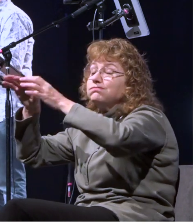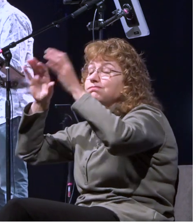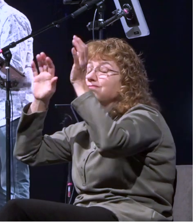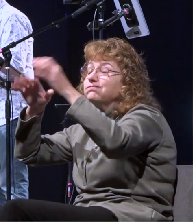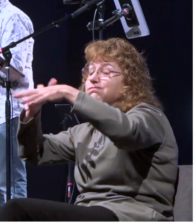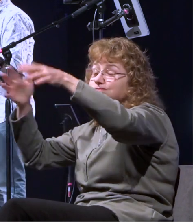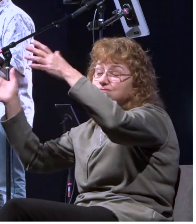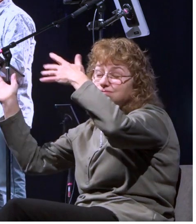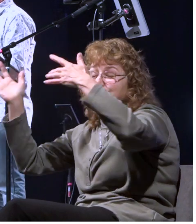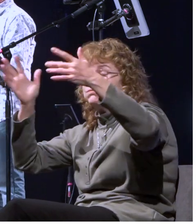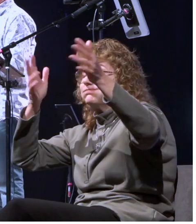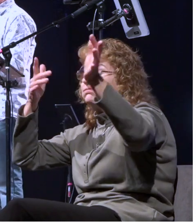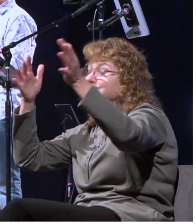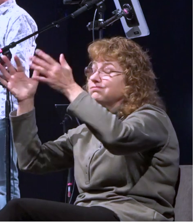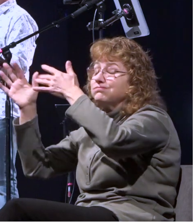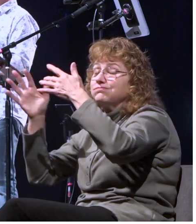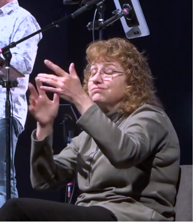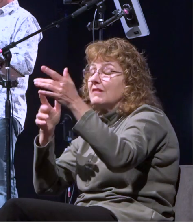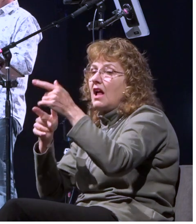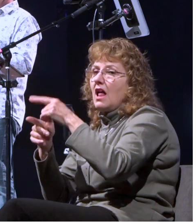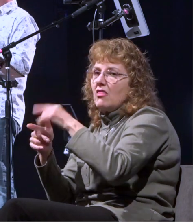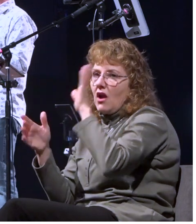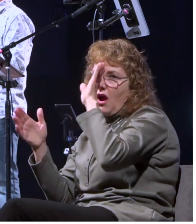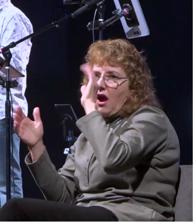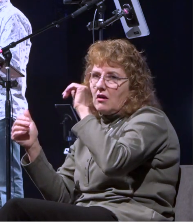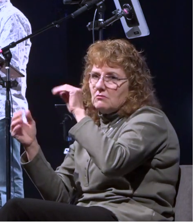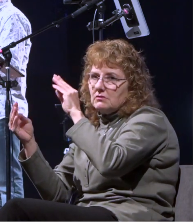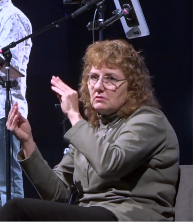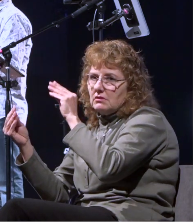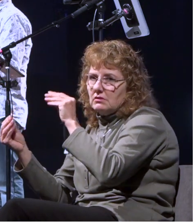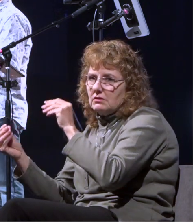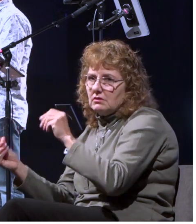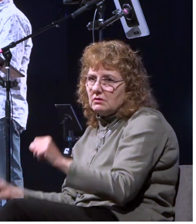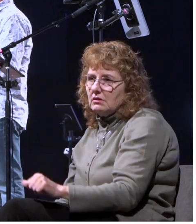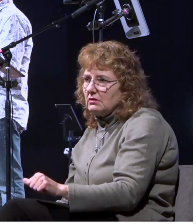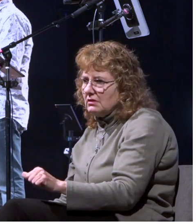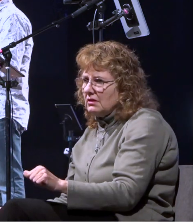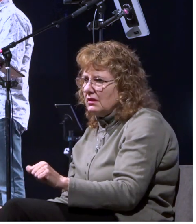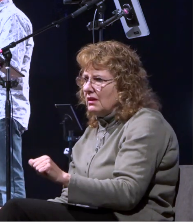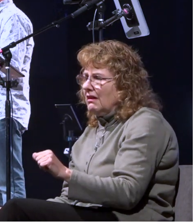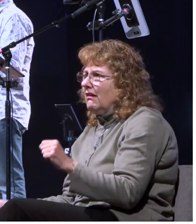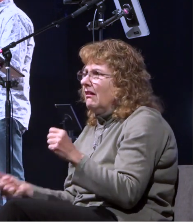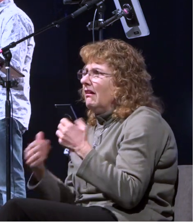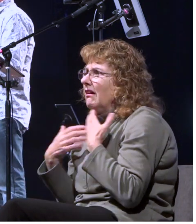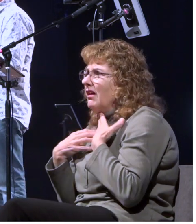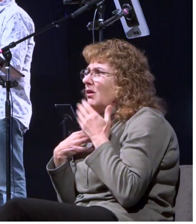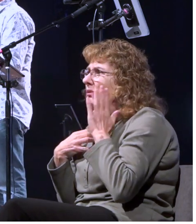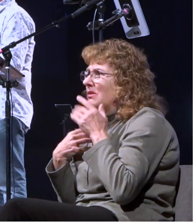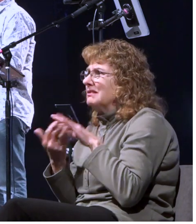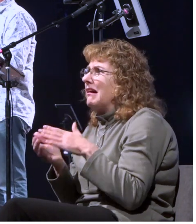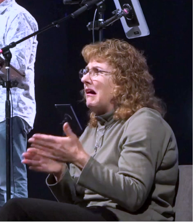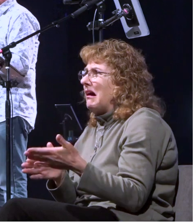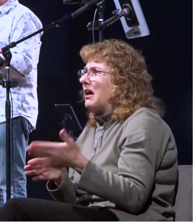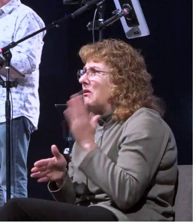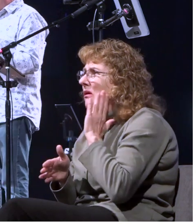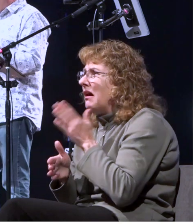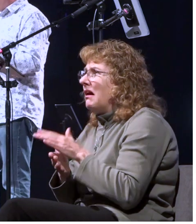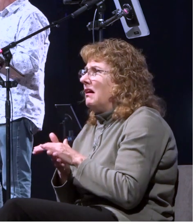hope that we would be saved was finally given up we're going to die out here but after long